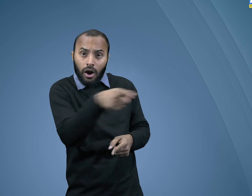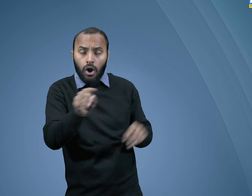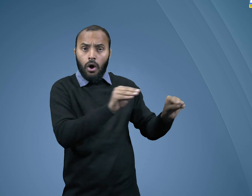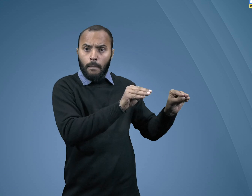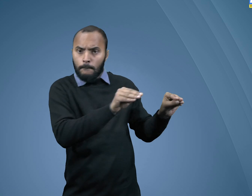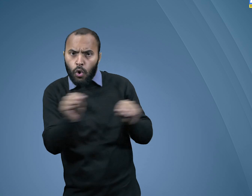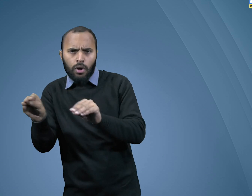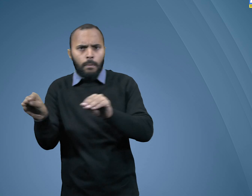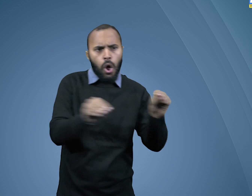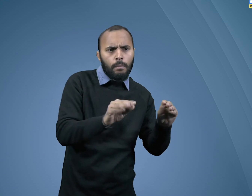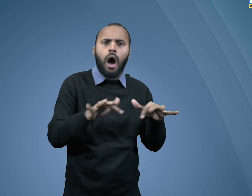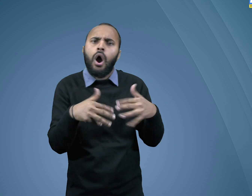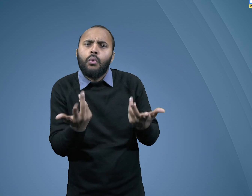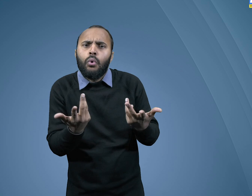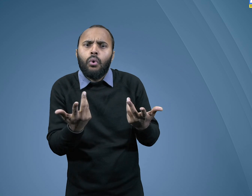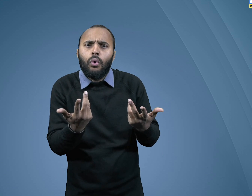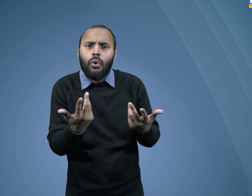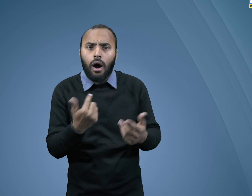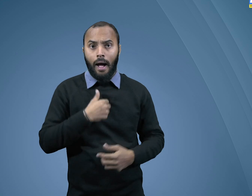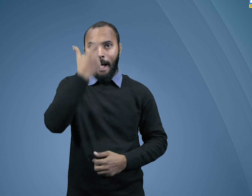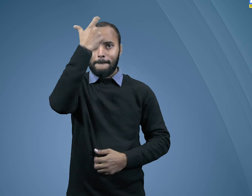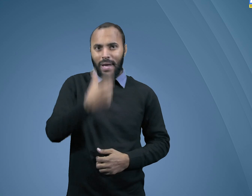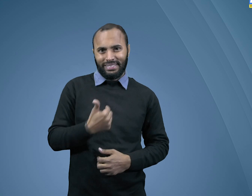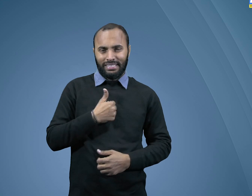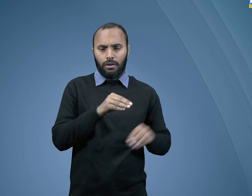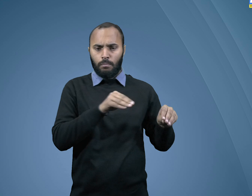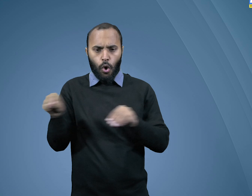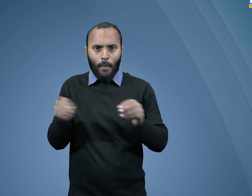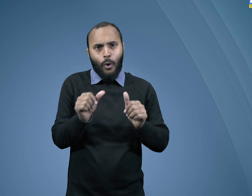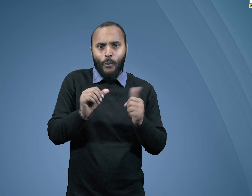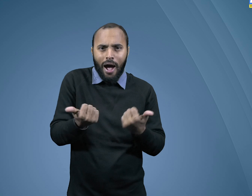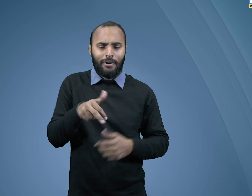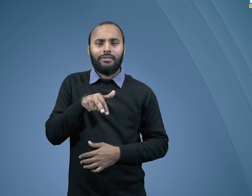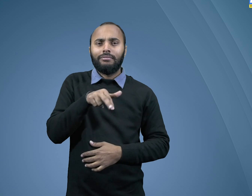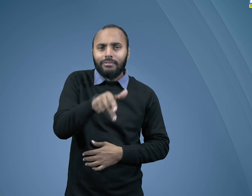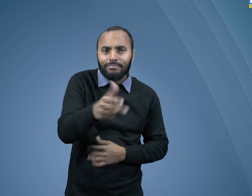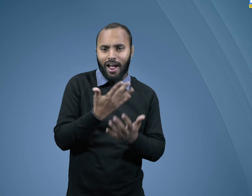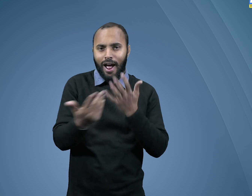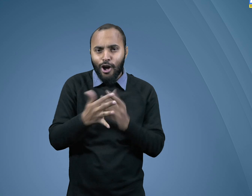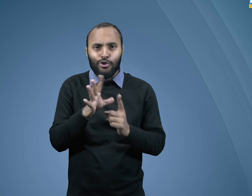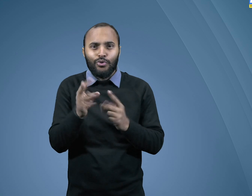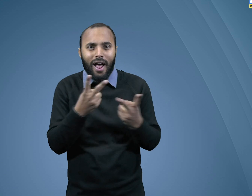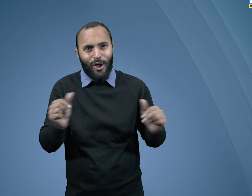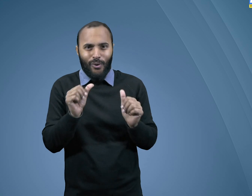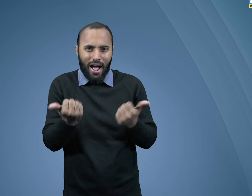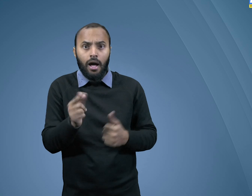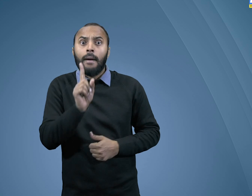Do you ever wondered, how does these objects have movement? movement? We humans can have movements with